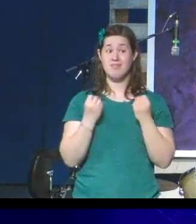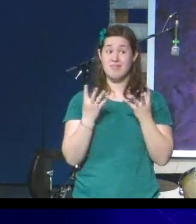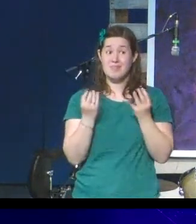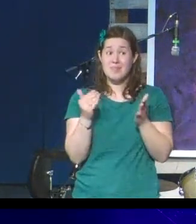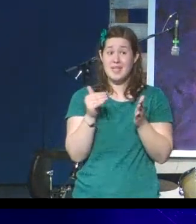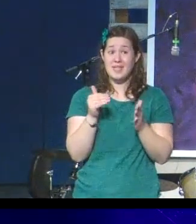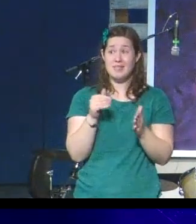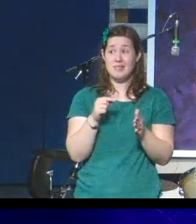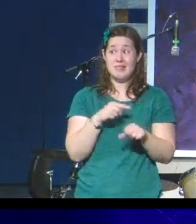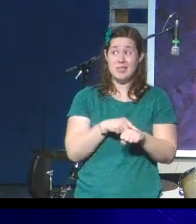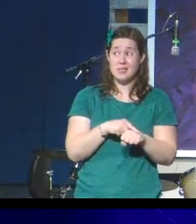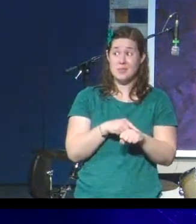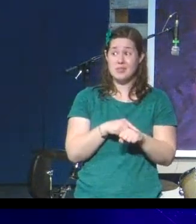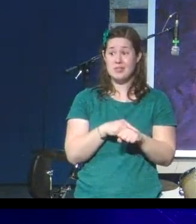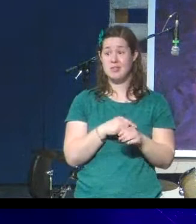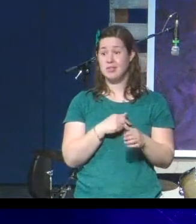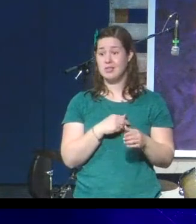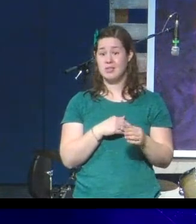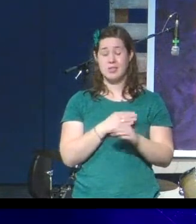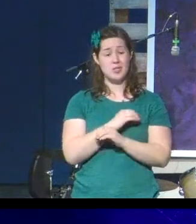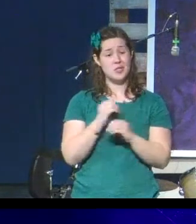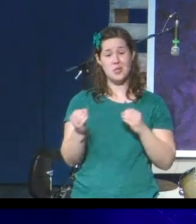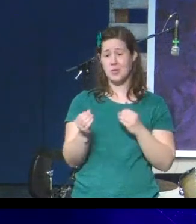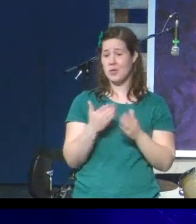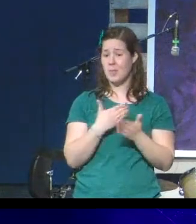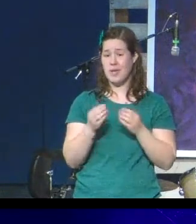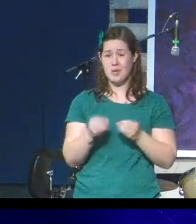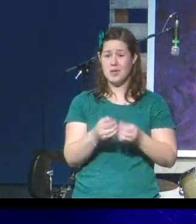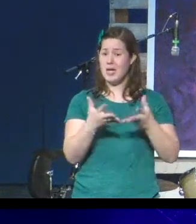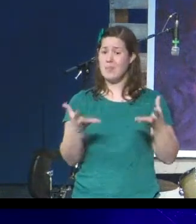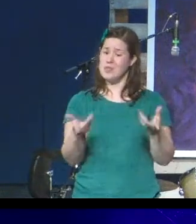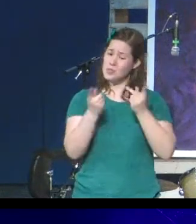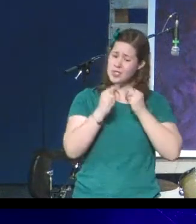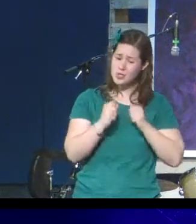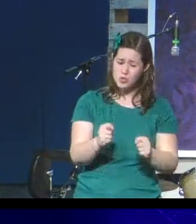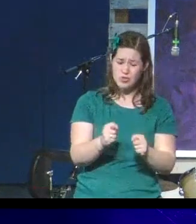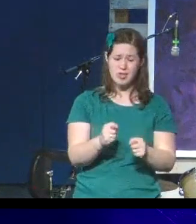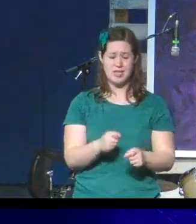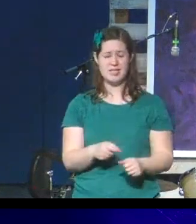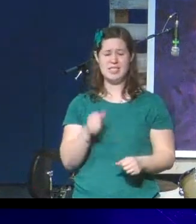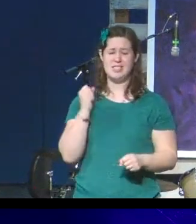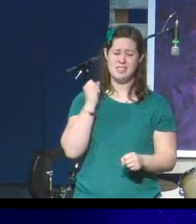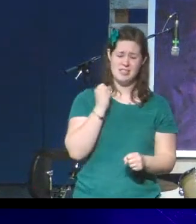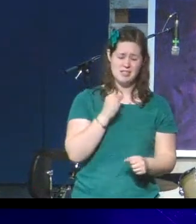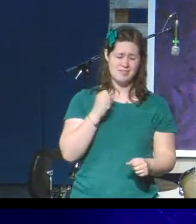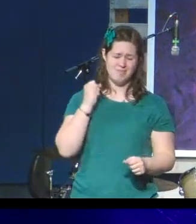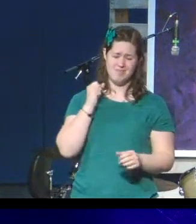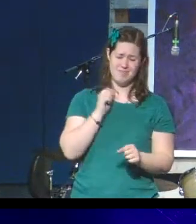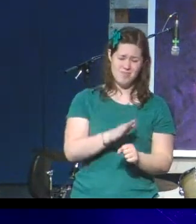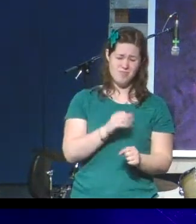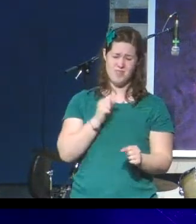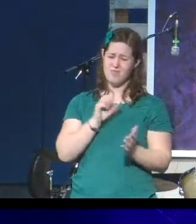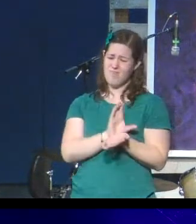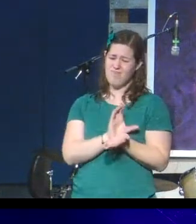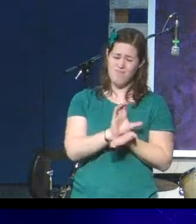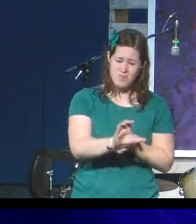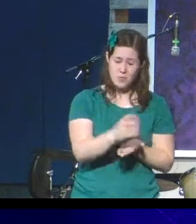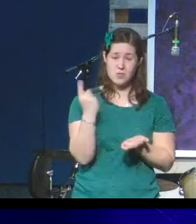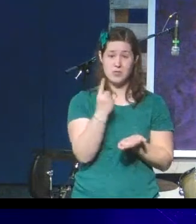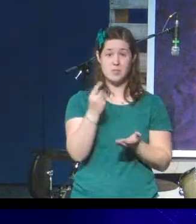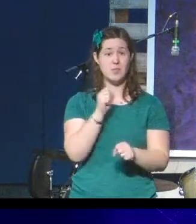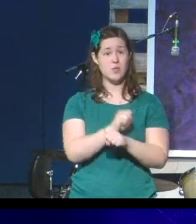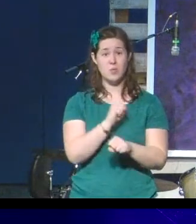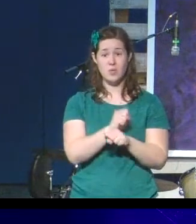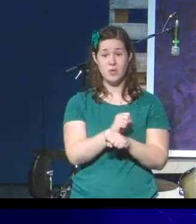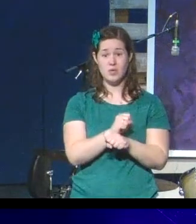times or how often we try to pound that square peg, it just will not fit in that round hole.